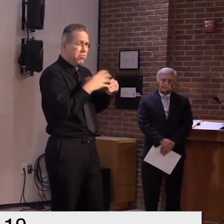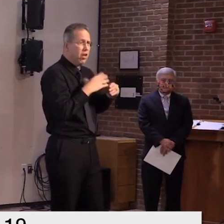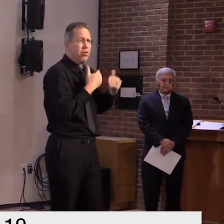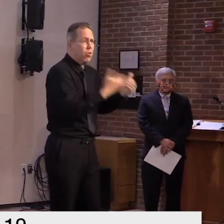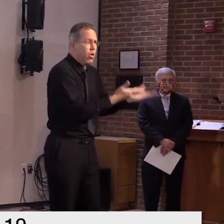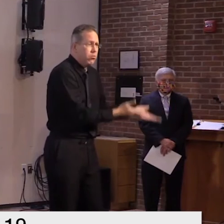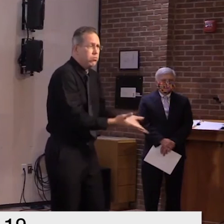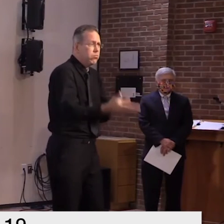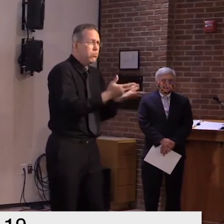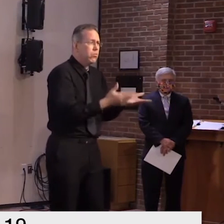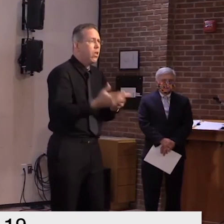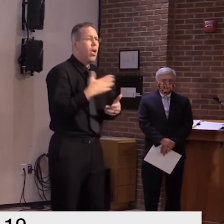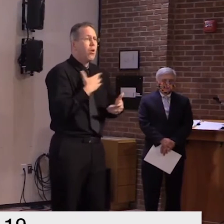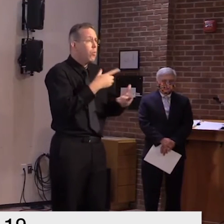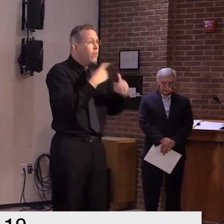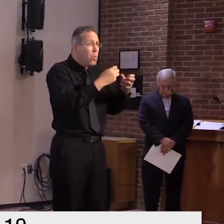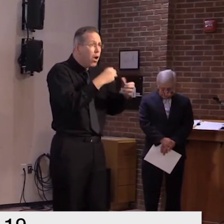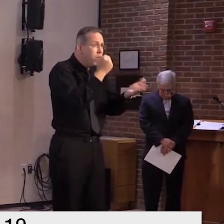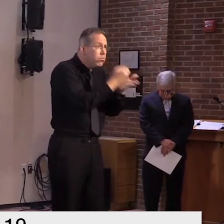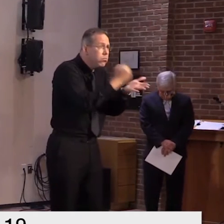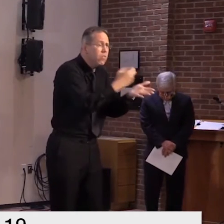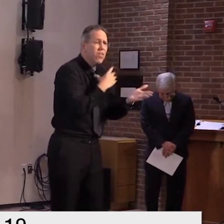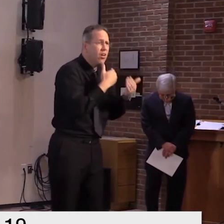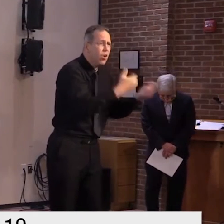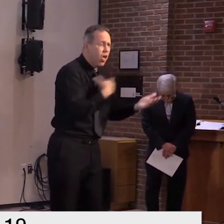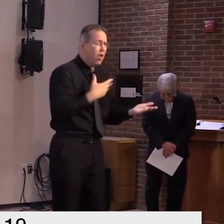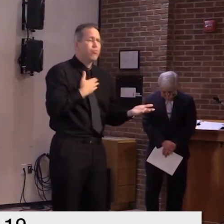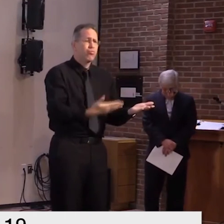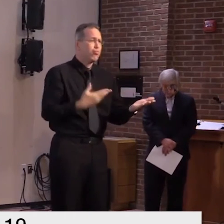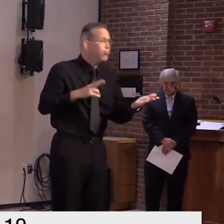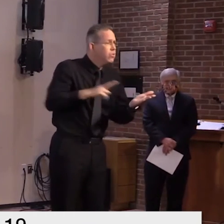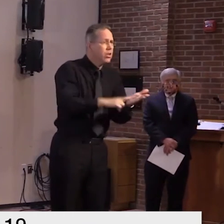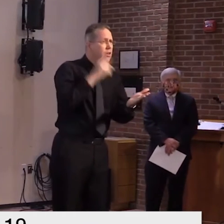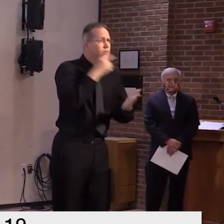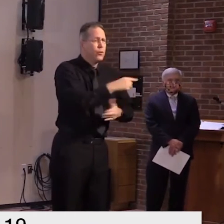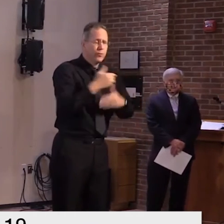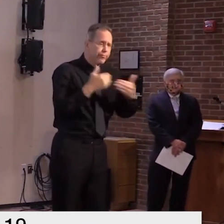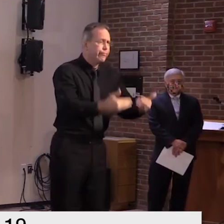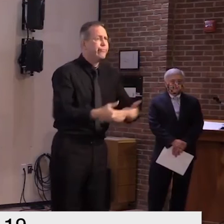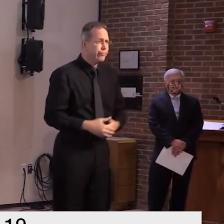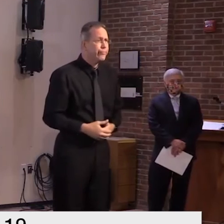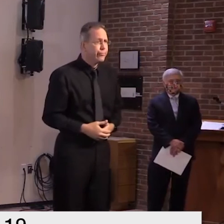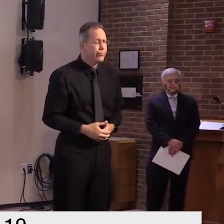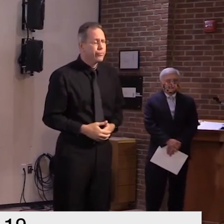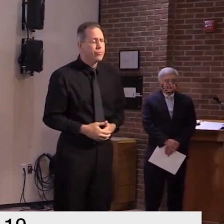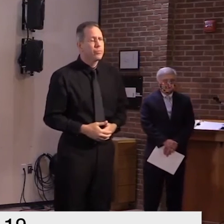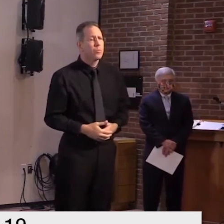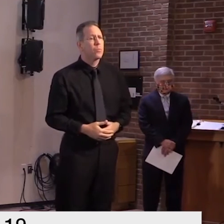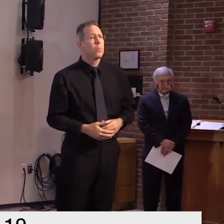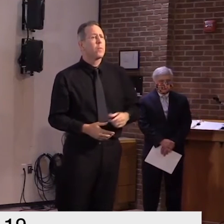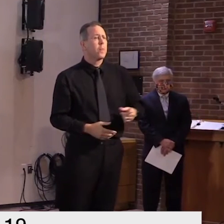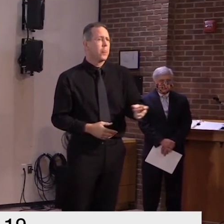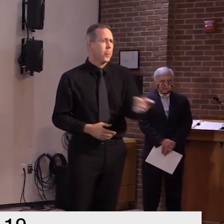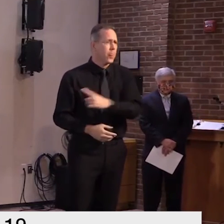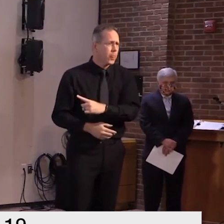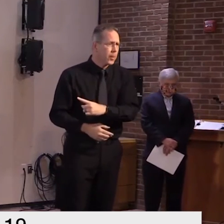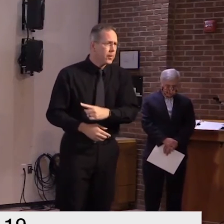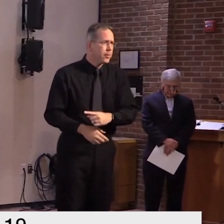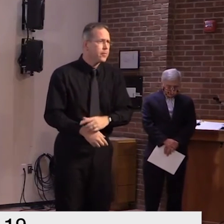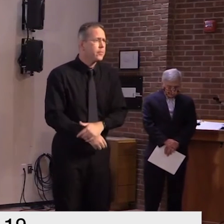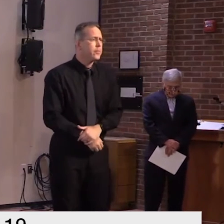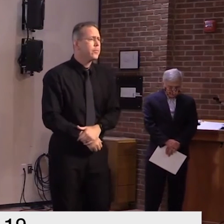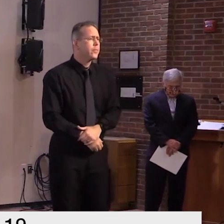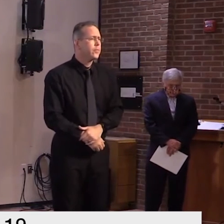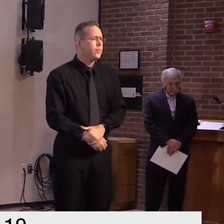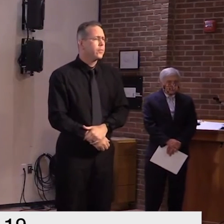happy uh the other excuse that well the other uh point that she was making was that during your work on the